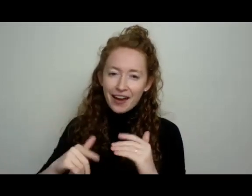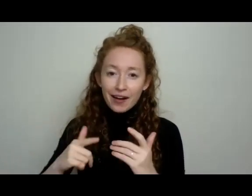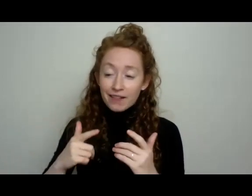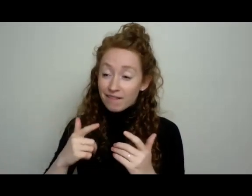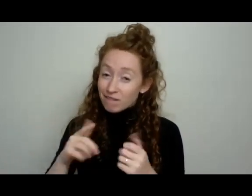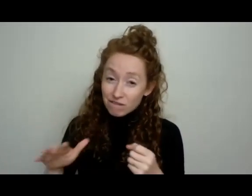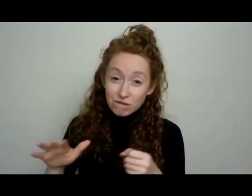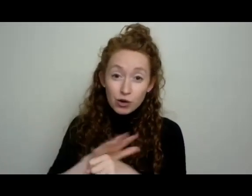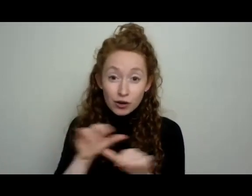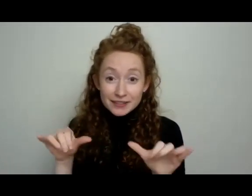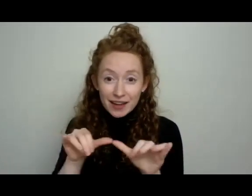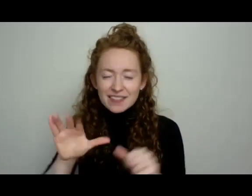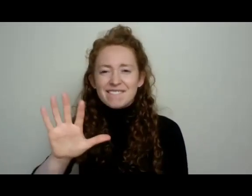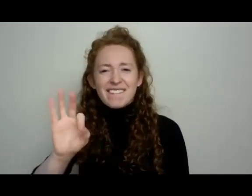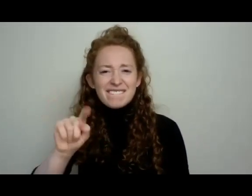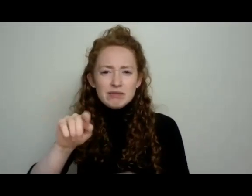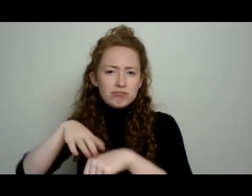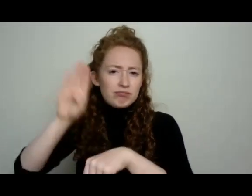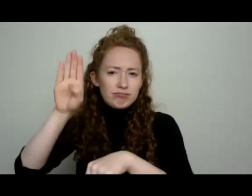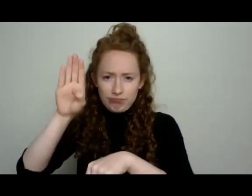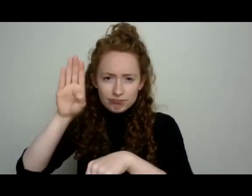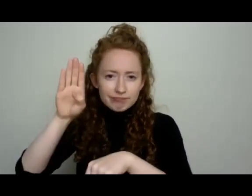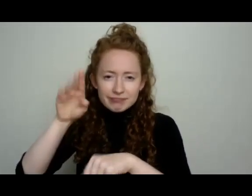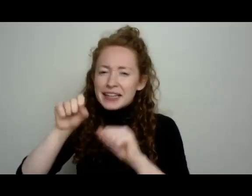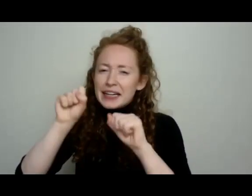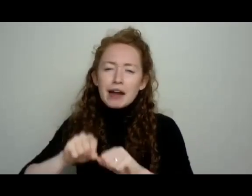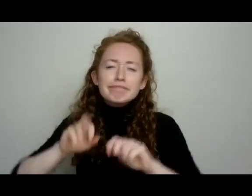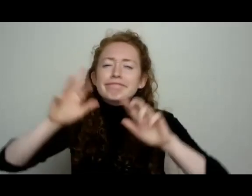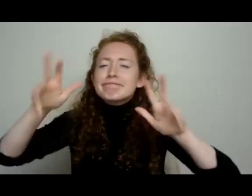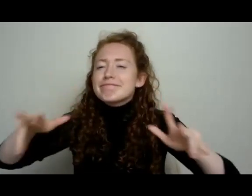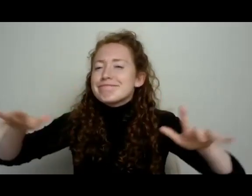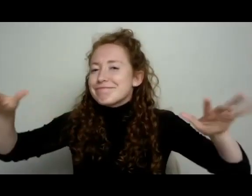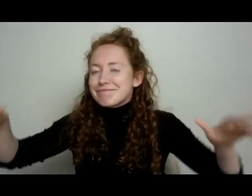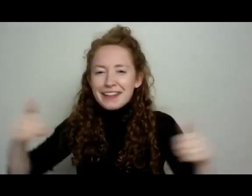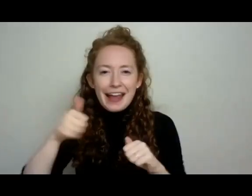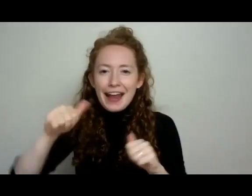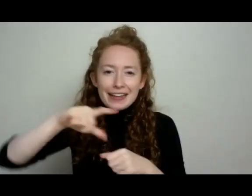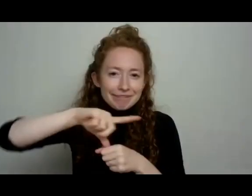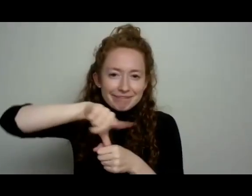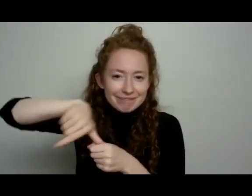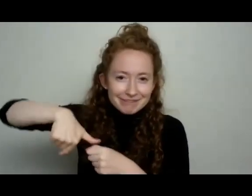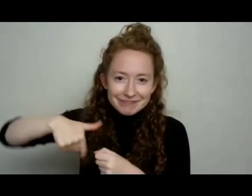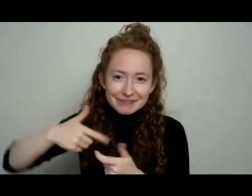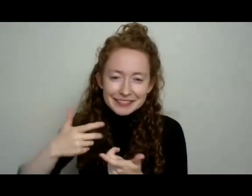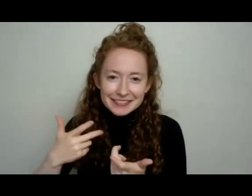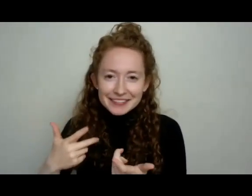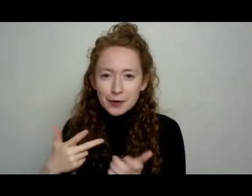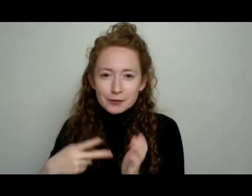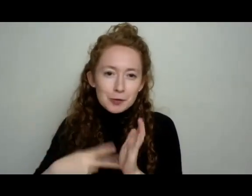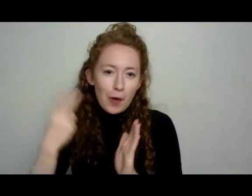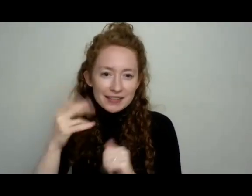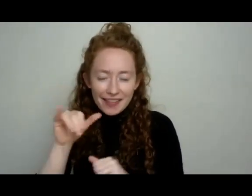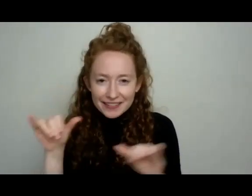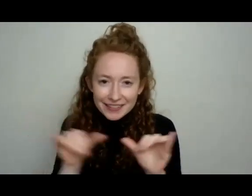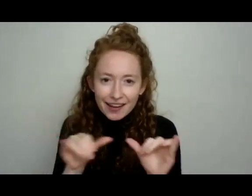minimum five feet off and more. And they can go in any direction, right? So that's a radius that is twice that, or the diameter